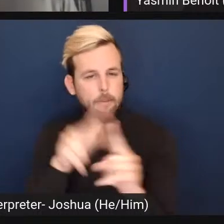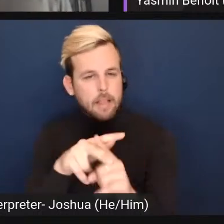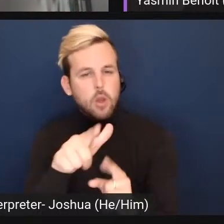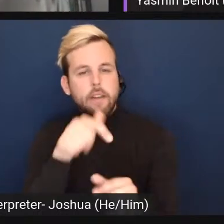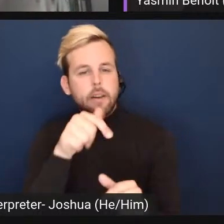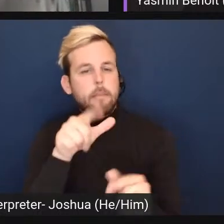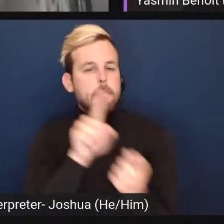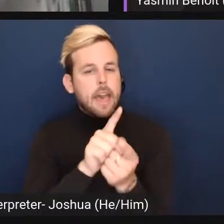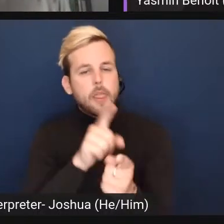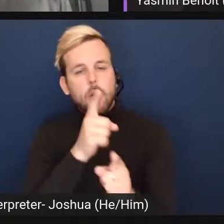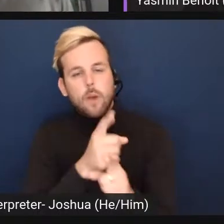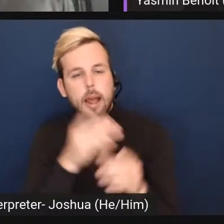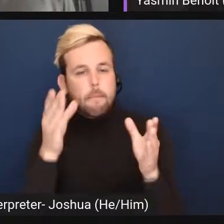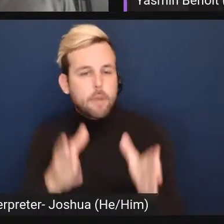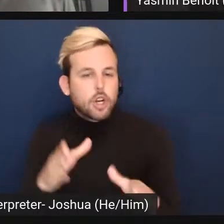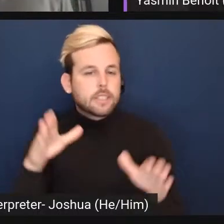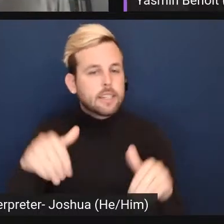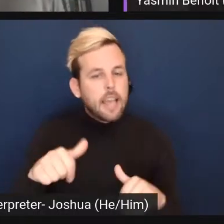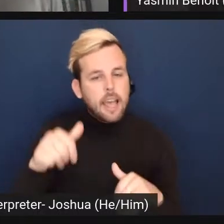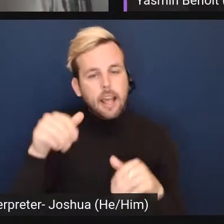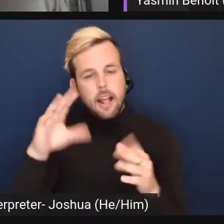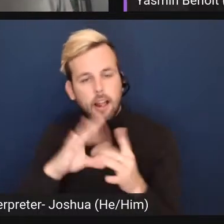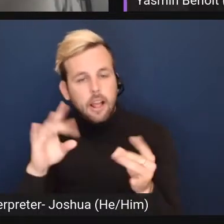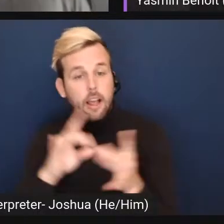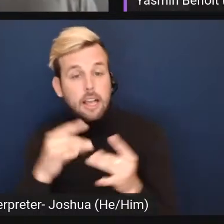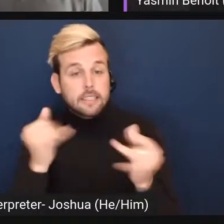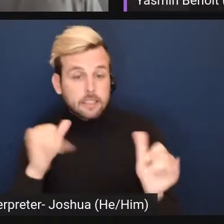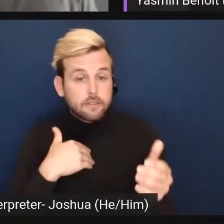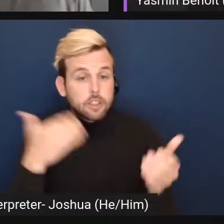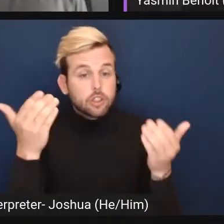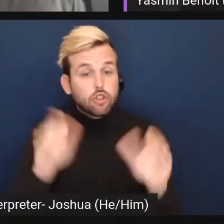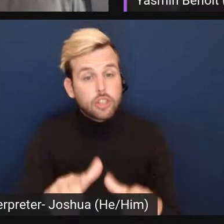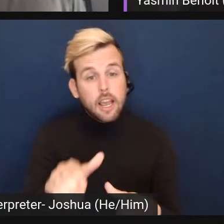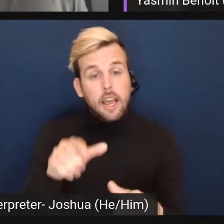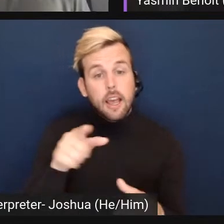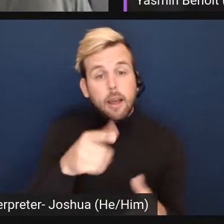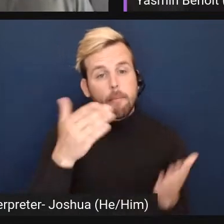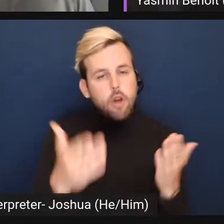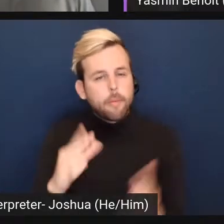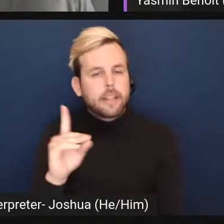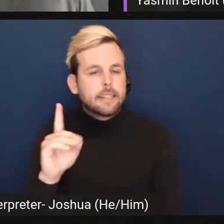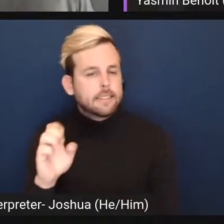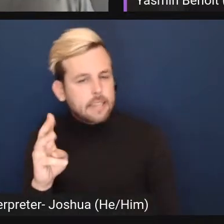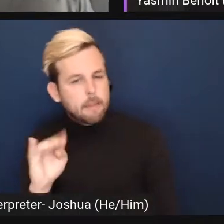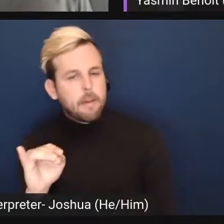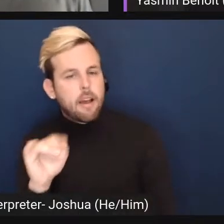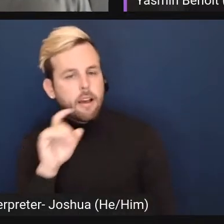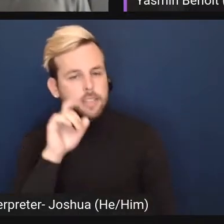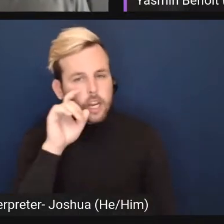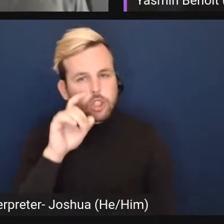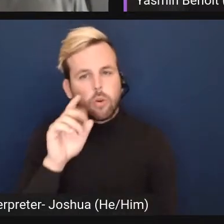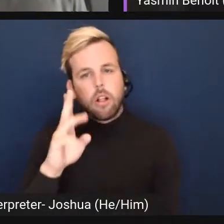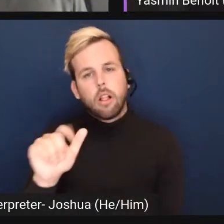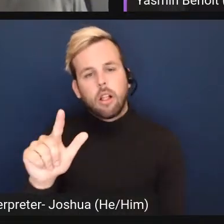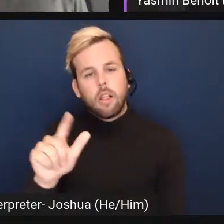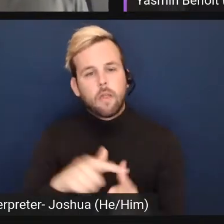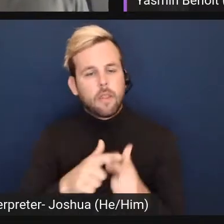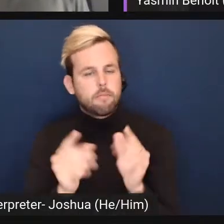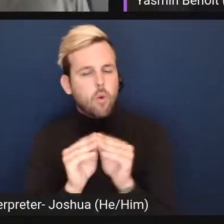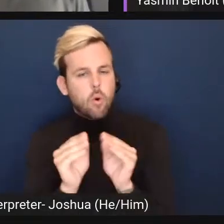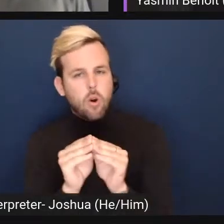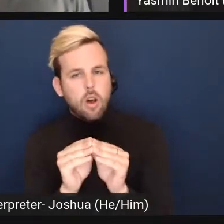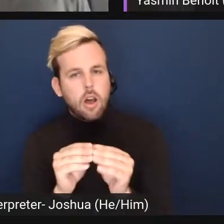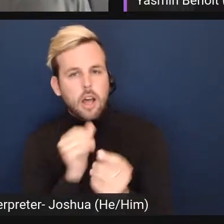met the right person yet idea. There is still a chance this person is probably demisexual, and therefore it is going to be like a more